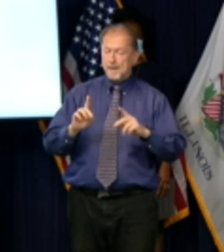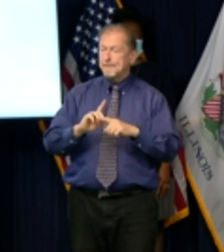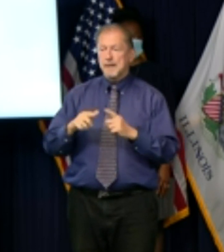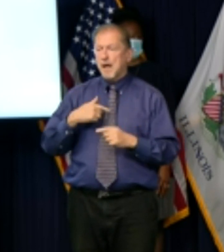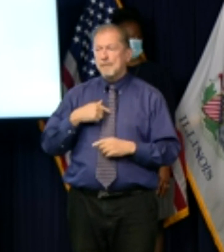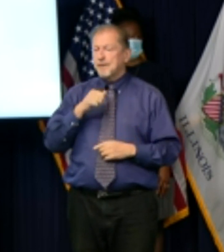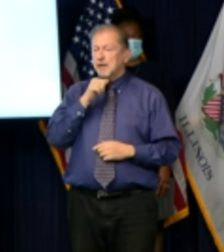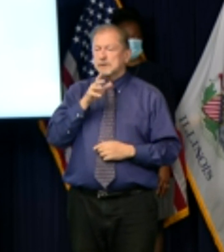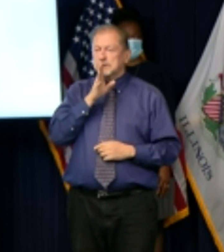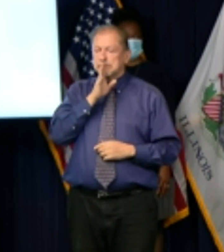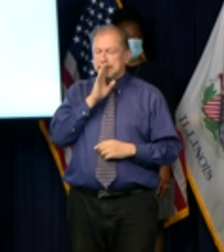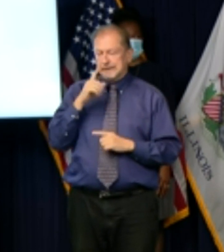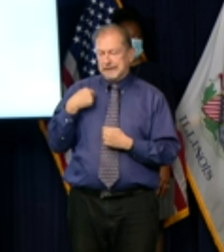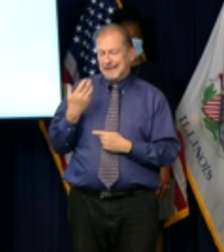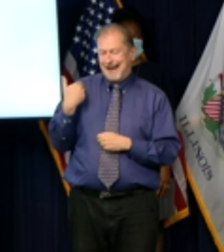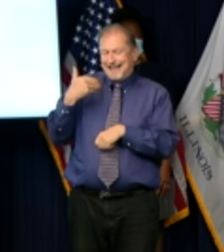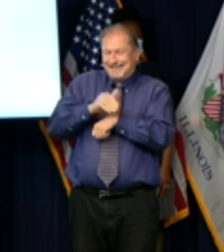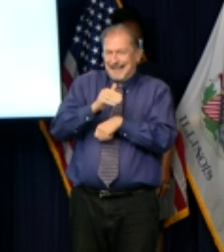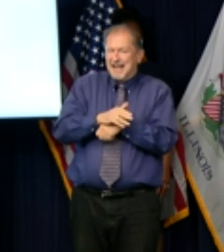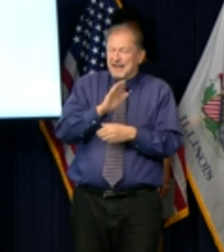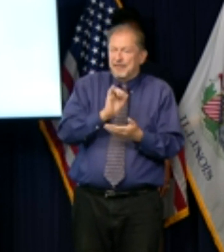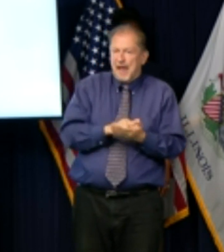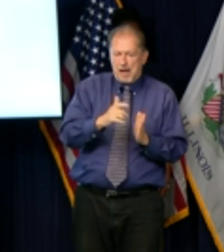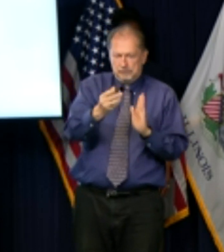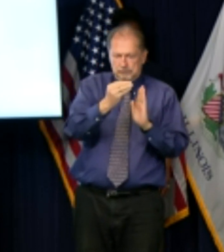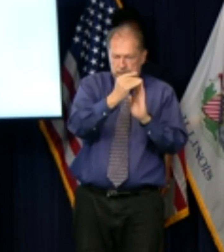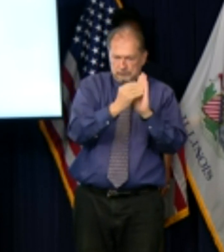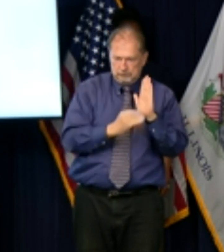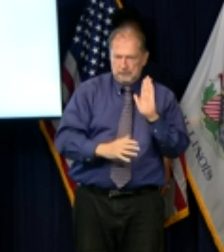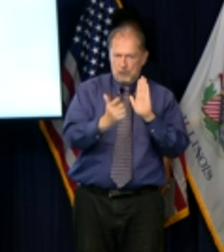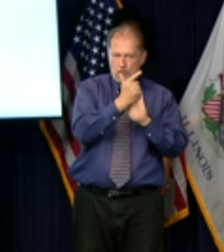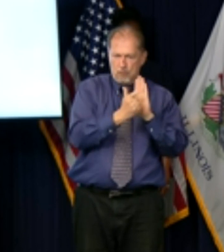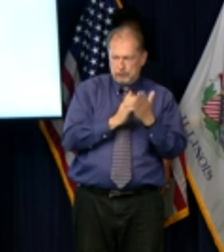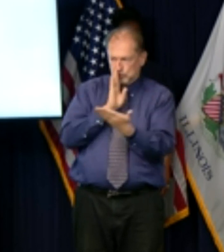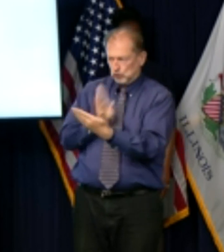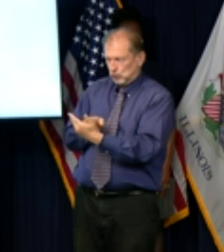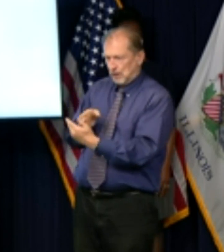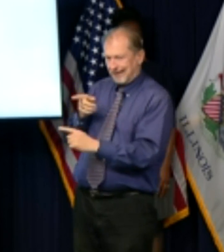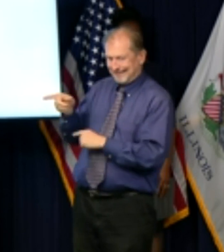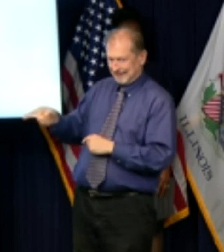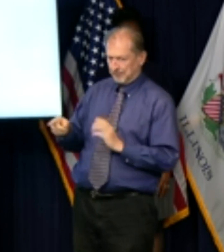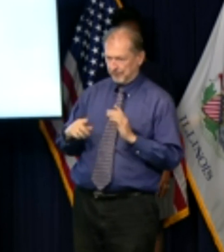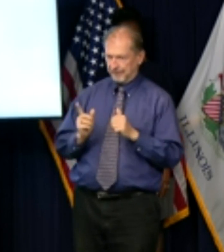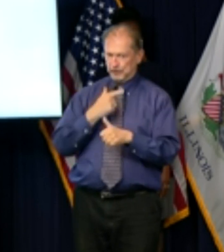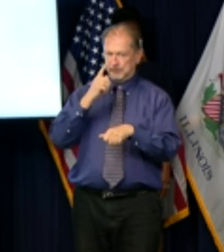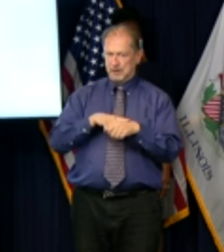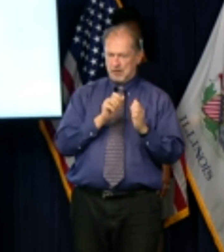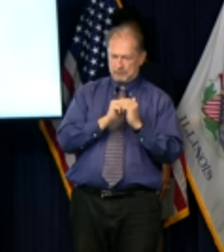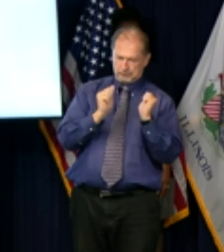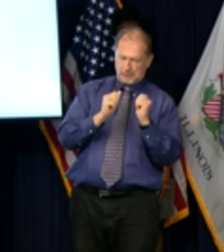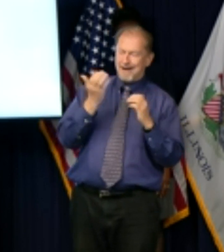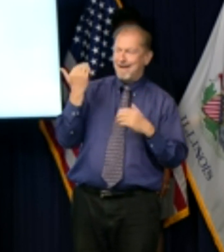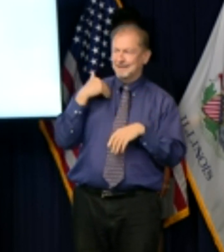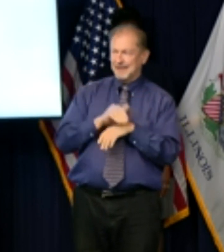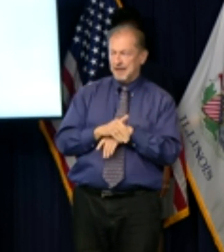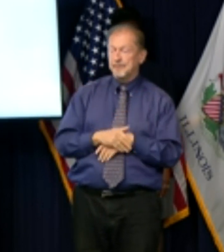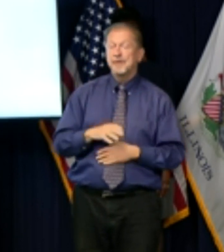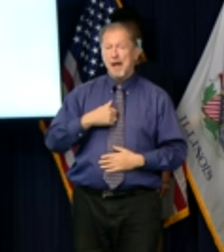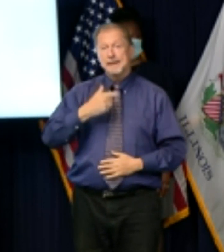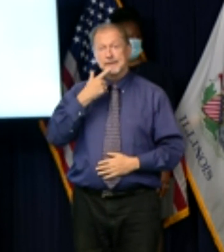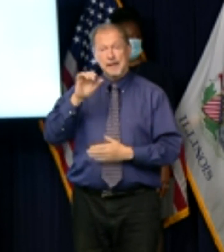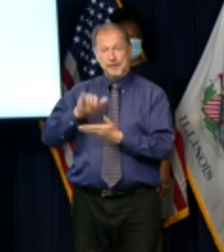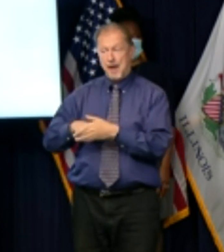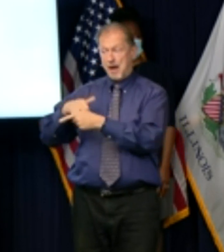night um and uh and i'll say it again you know if speaker madigan wants to continue in his position of